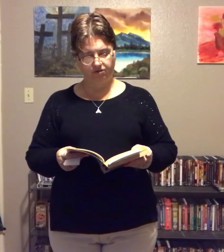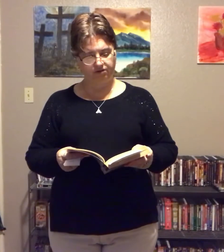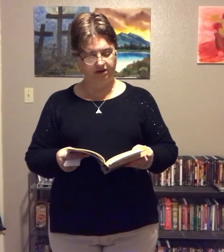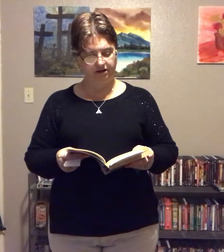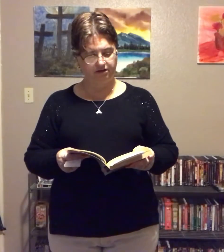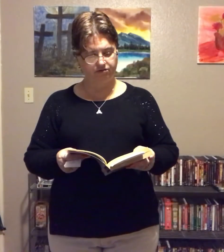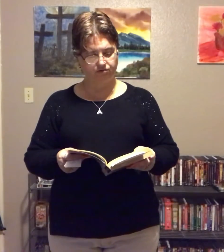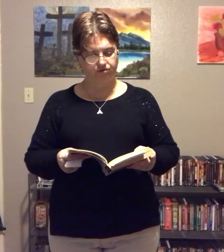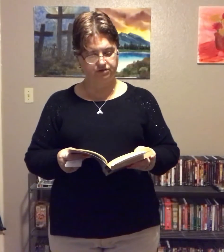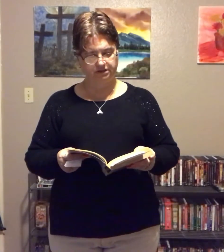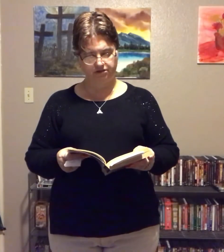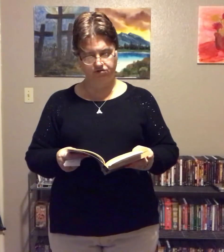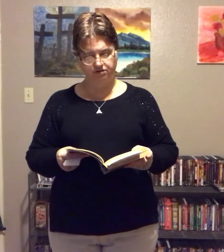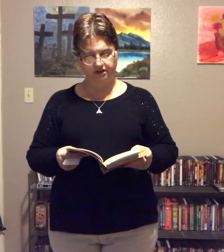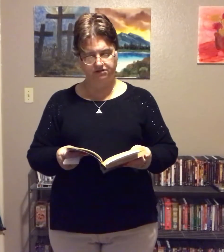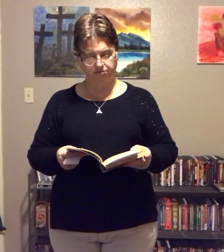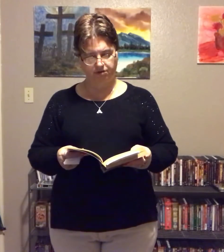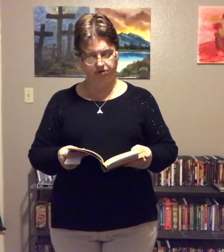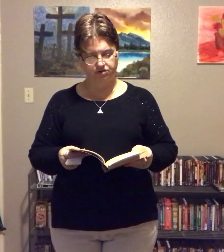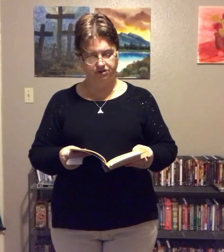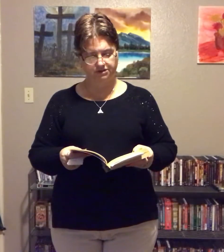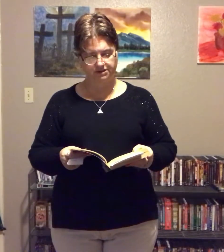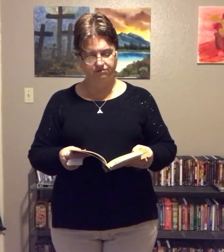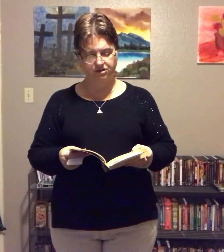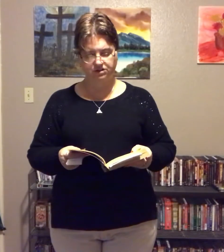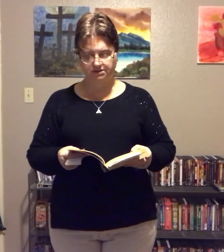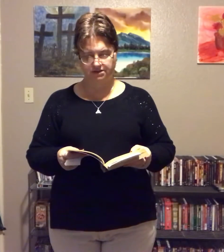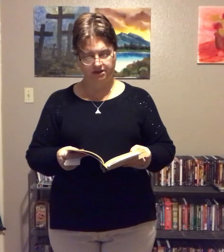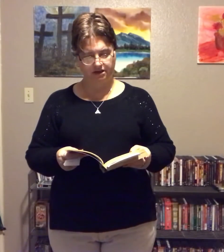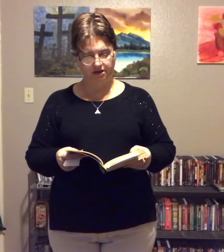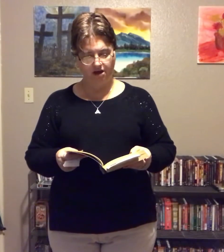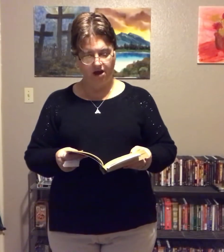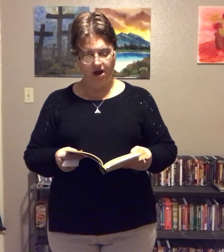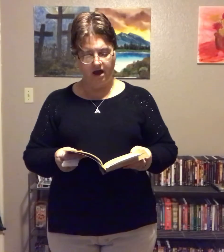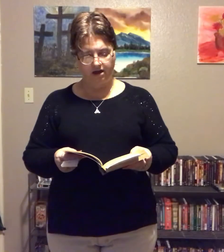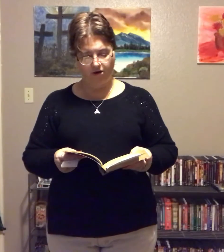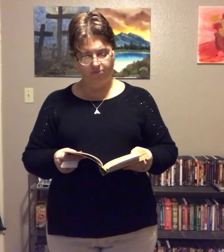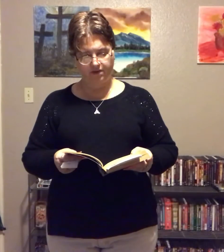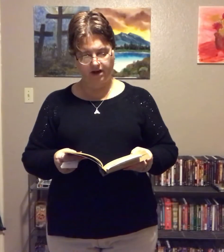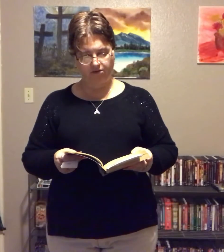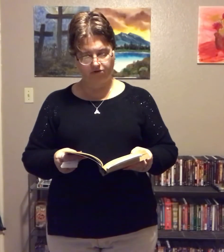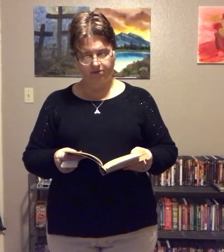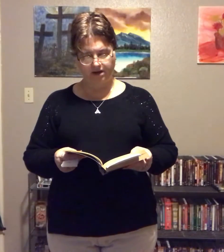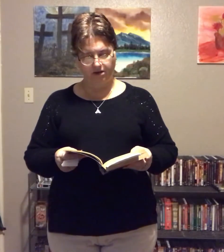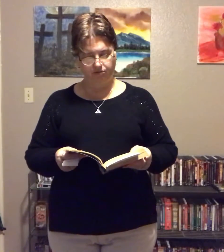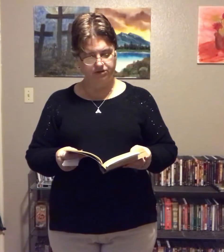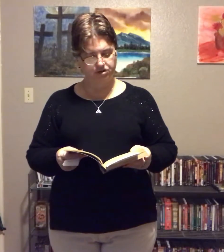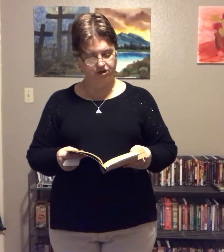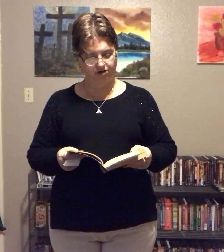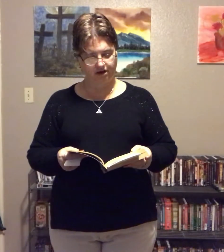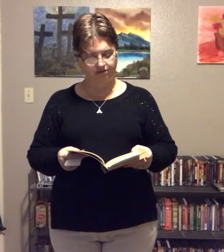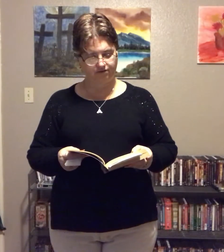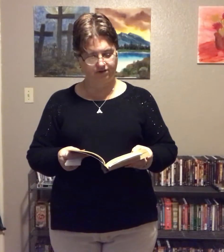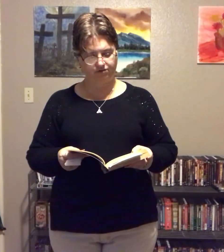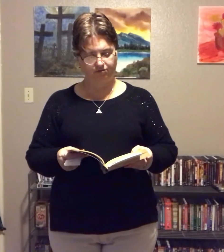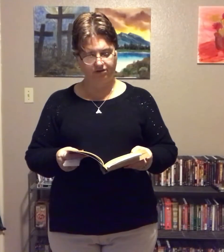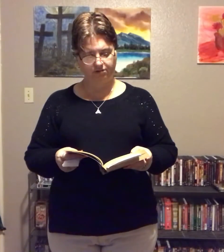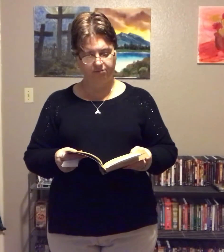with eating disorders and exercise compulsions, which is sin. I hope that I will be able to share God's victory with them.